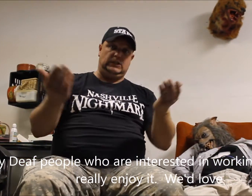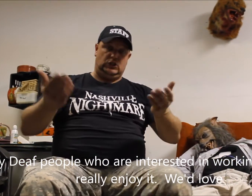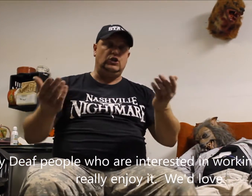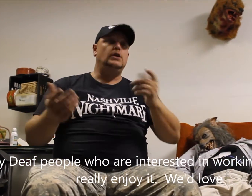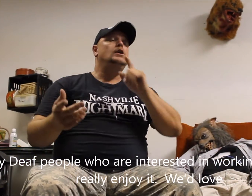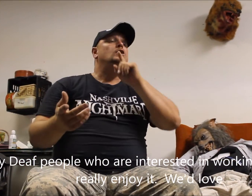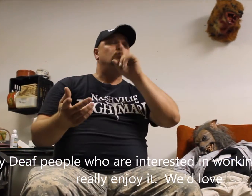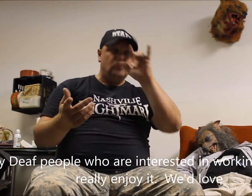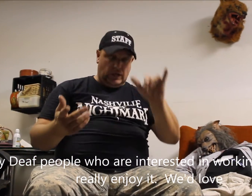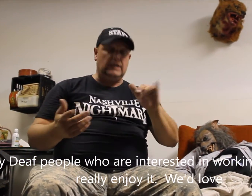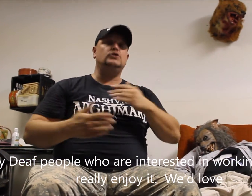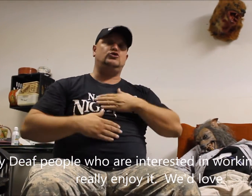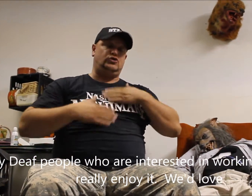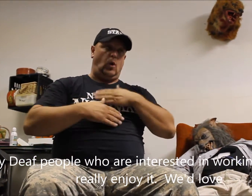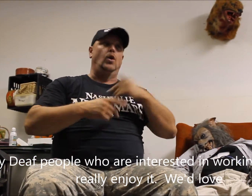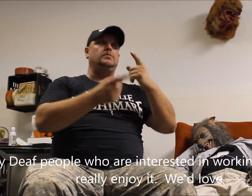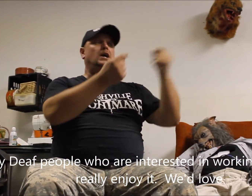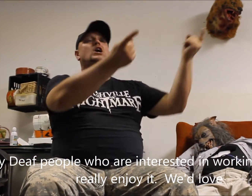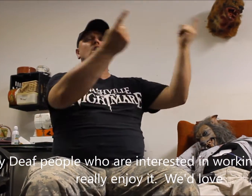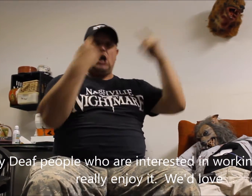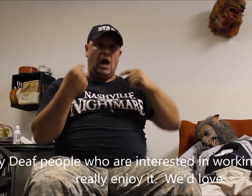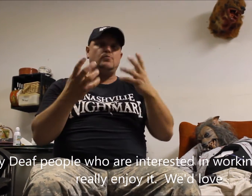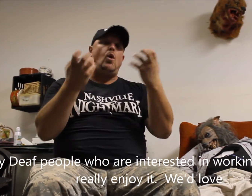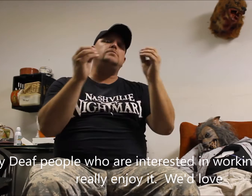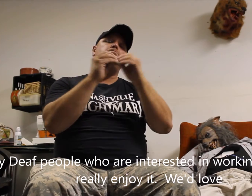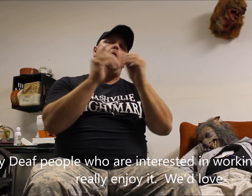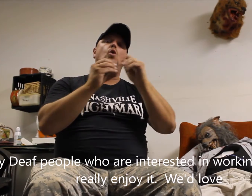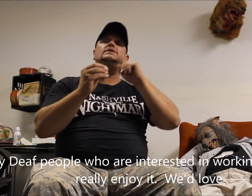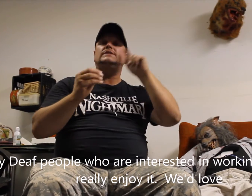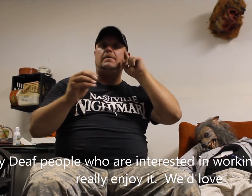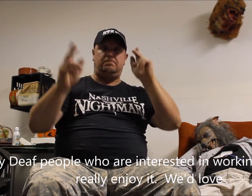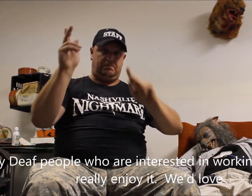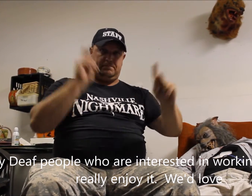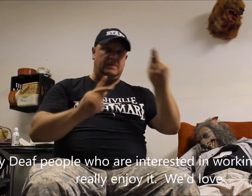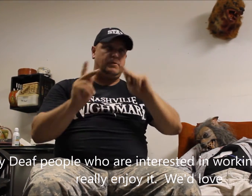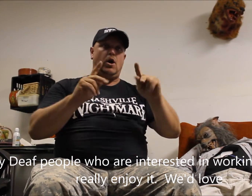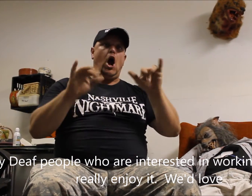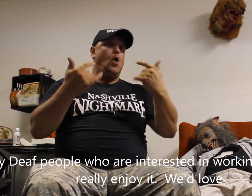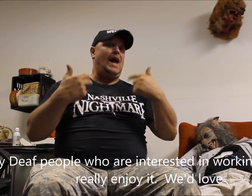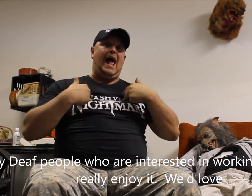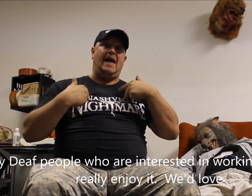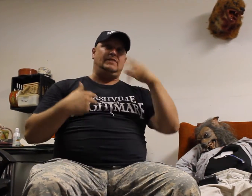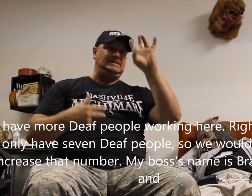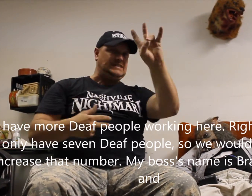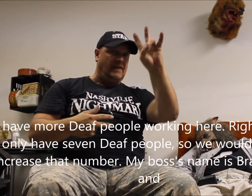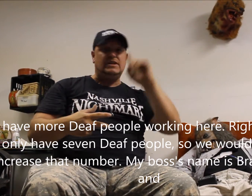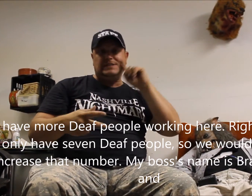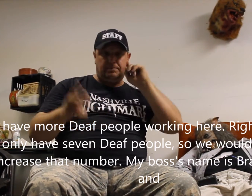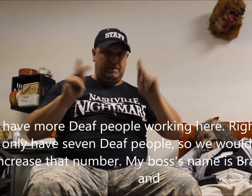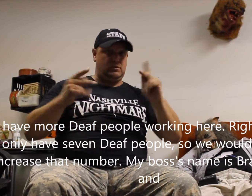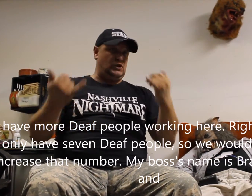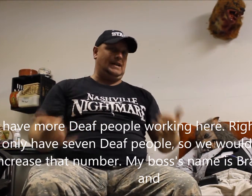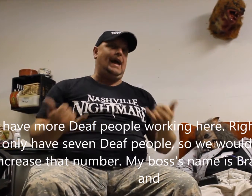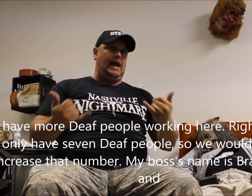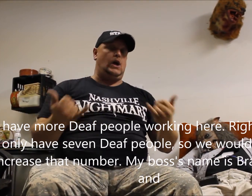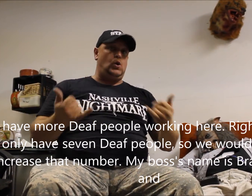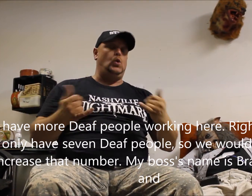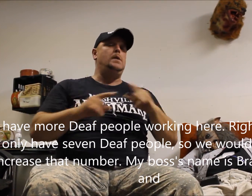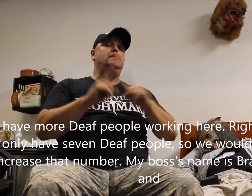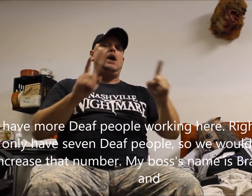Any deaf people who are interested in working here, we really enjoy it. We'd love to have more deaf people working here. Right now we only have seven deaf people, so